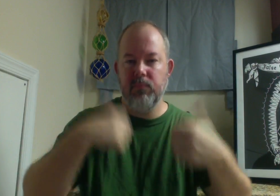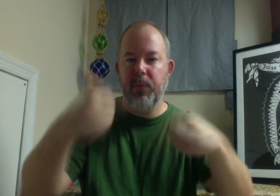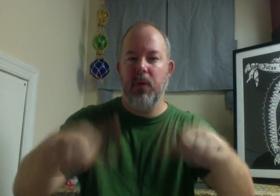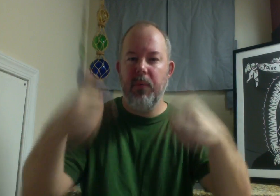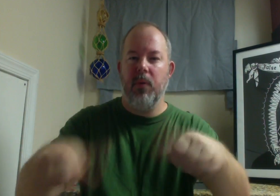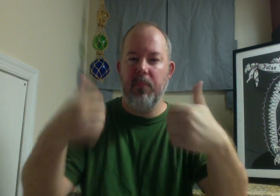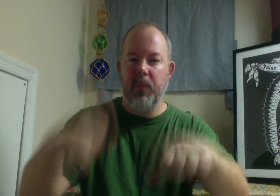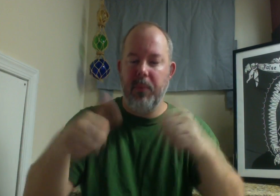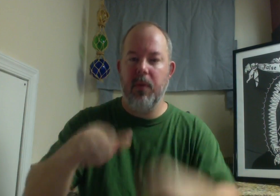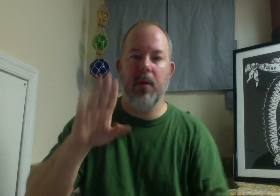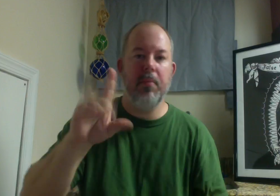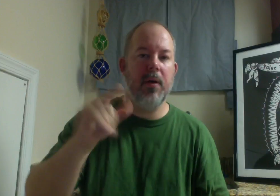This.H.D.